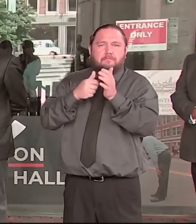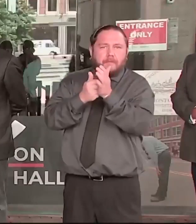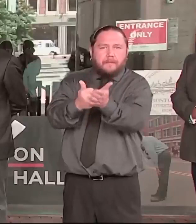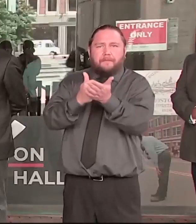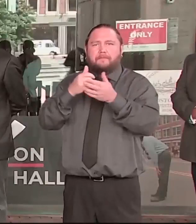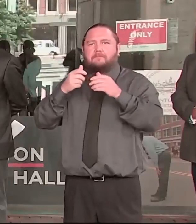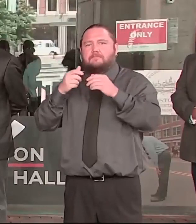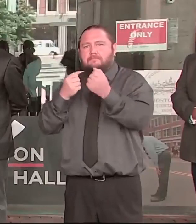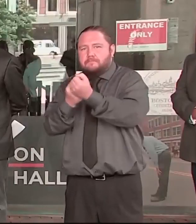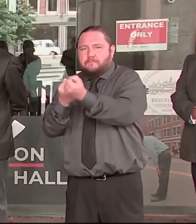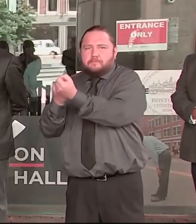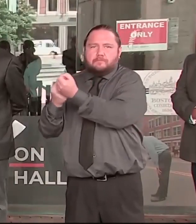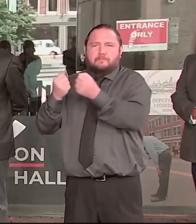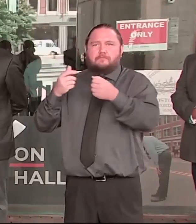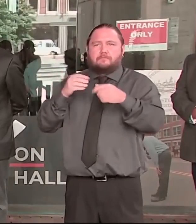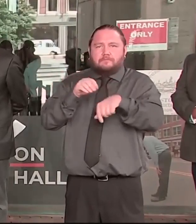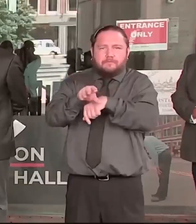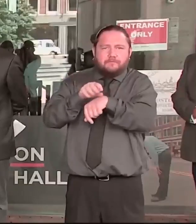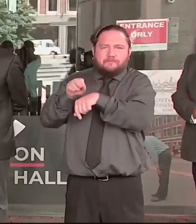what we're doing.